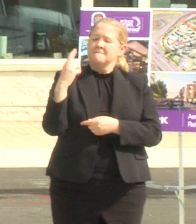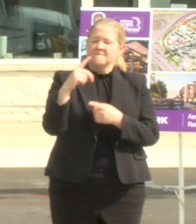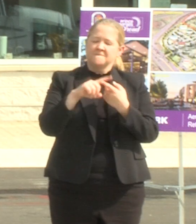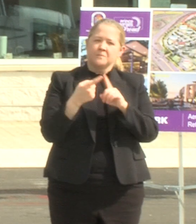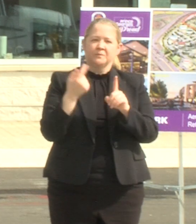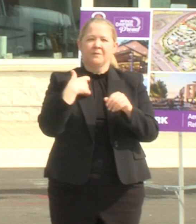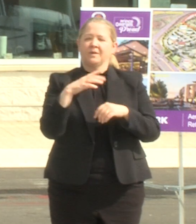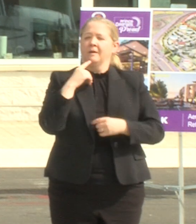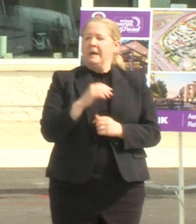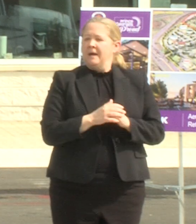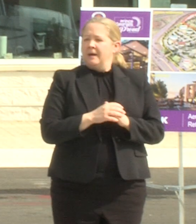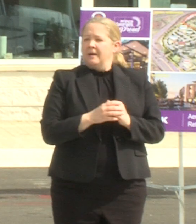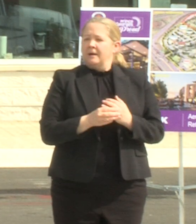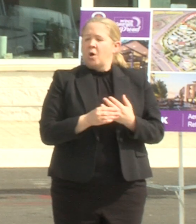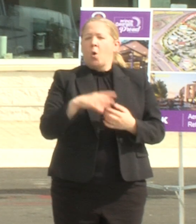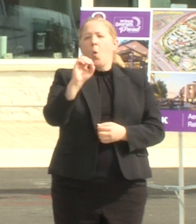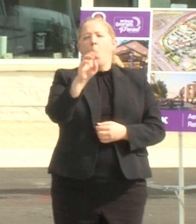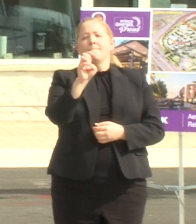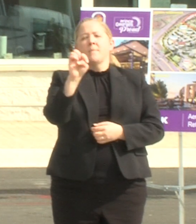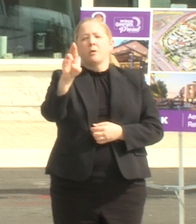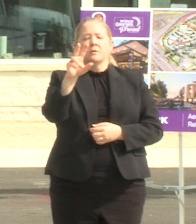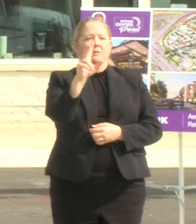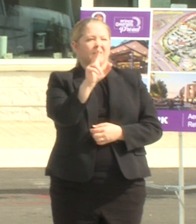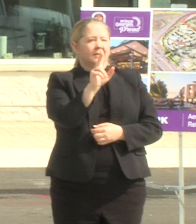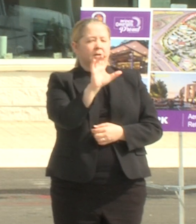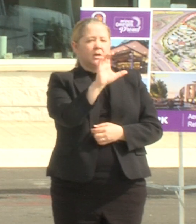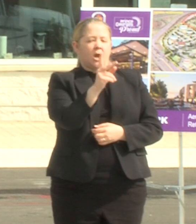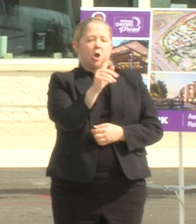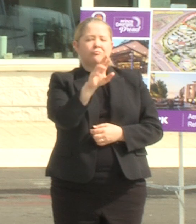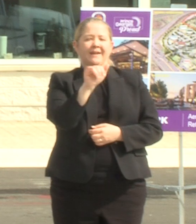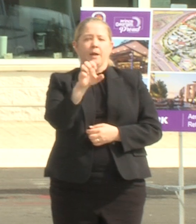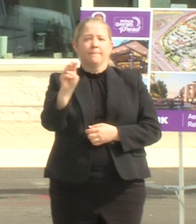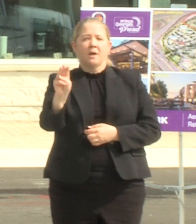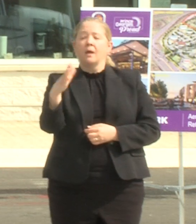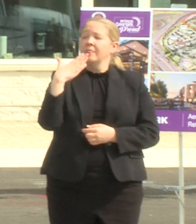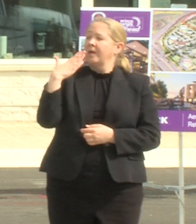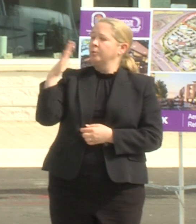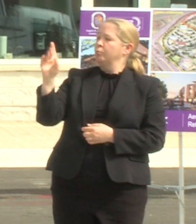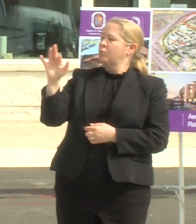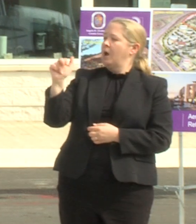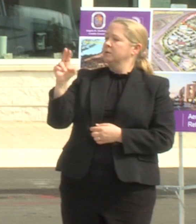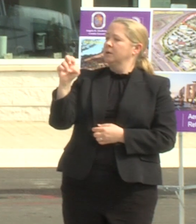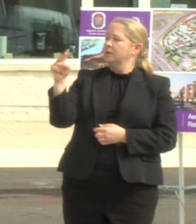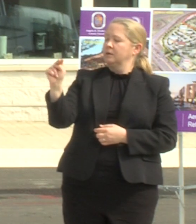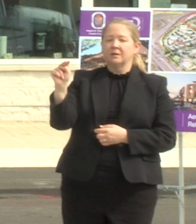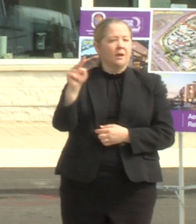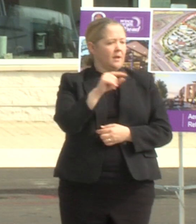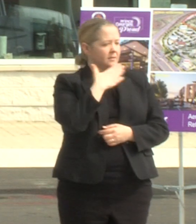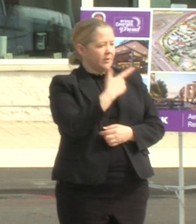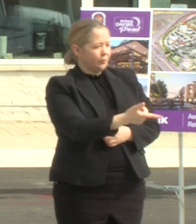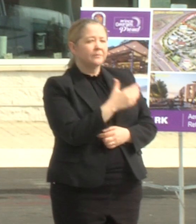thank you brandon um and thank you county executive angela also brooks and and your amazing